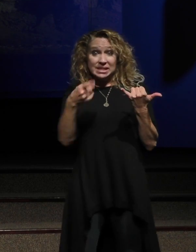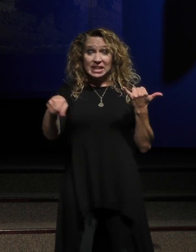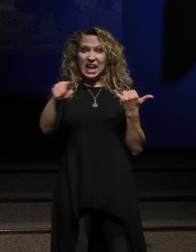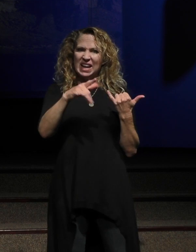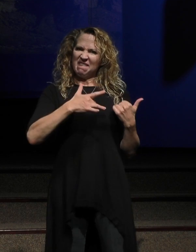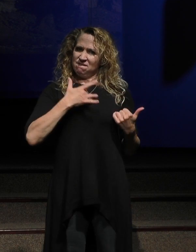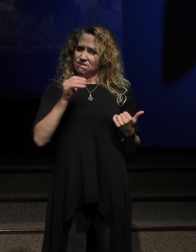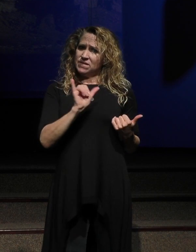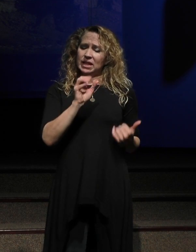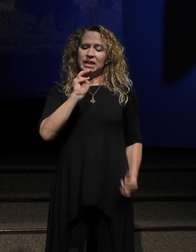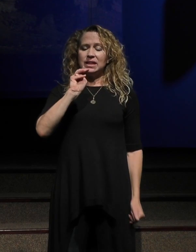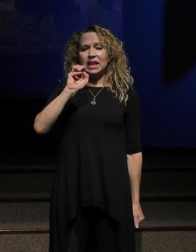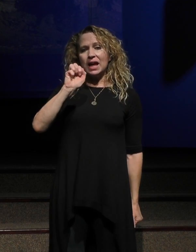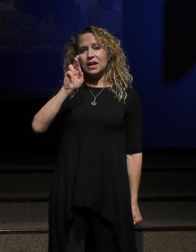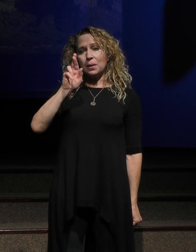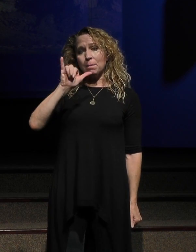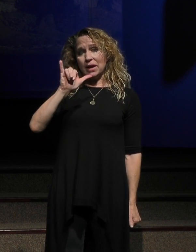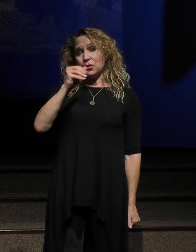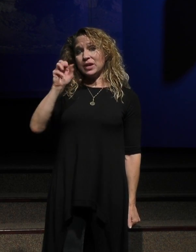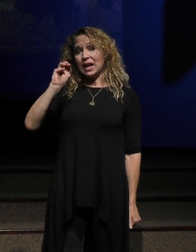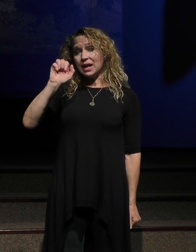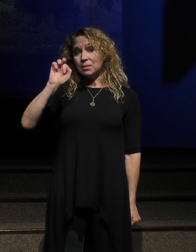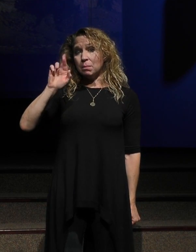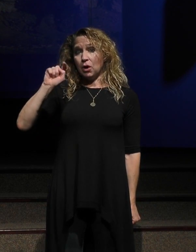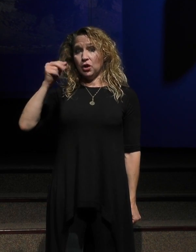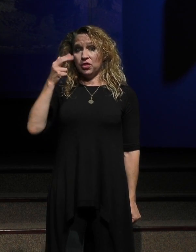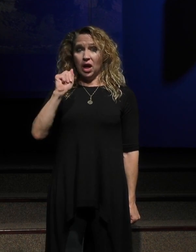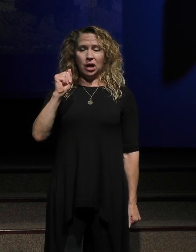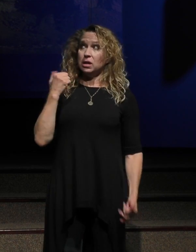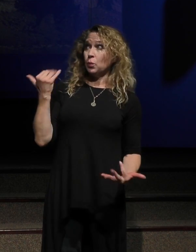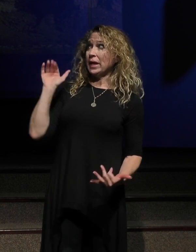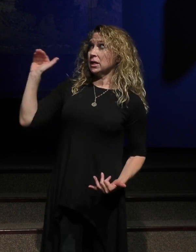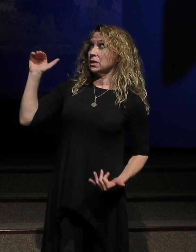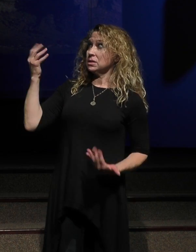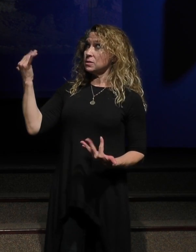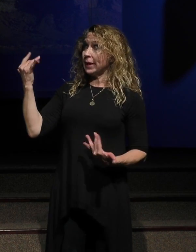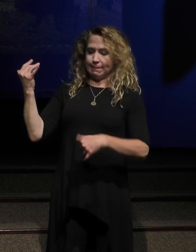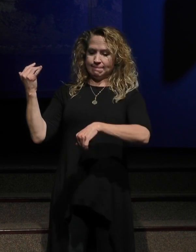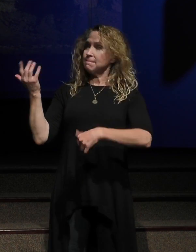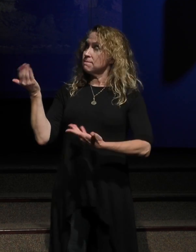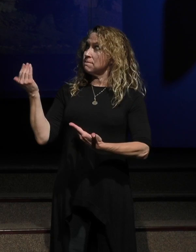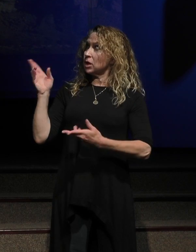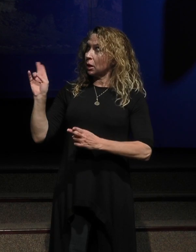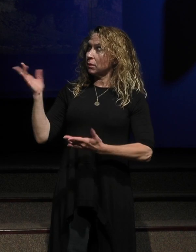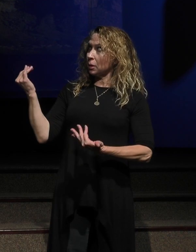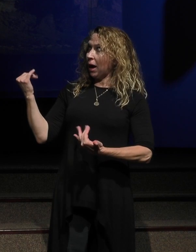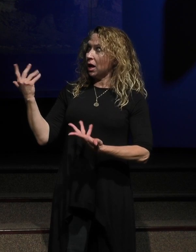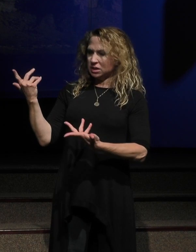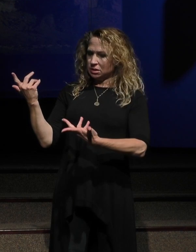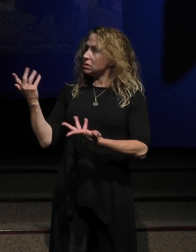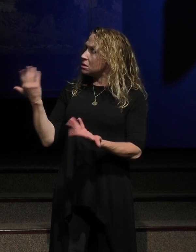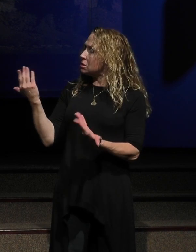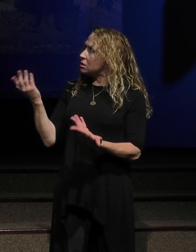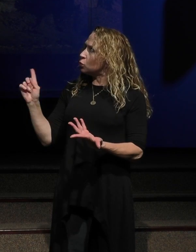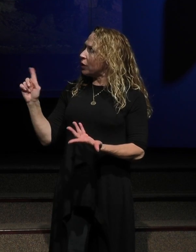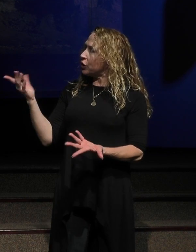like Martha and Mary because God is not showing up when you want him to show up. And here's what I want you to see with a lot of